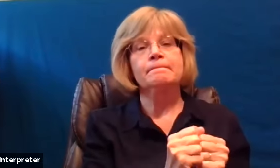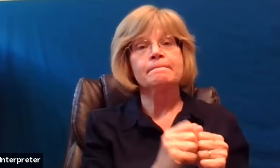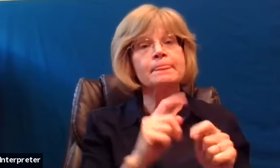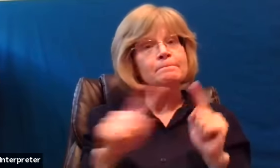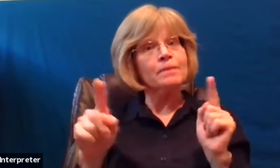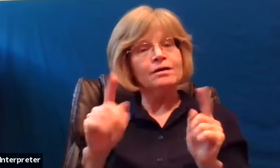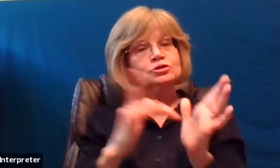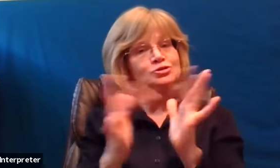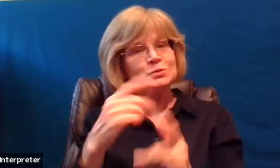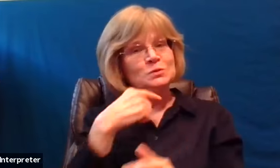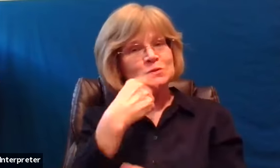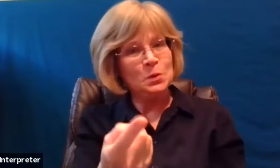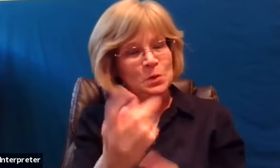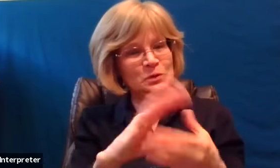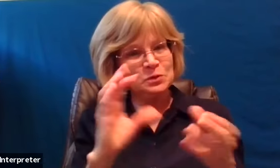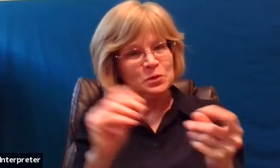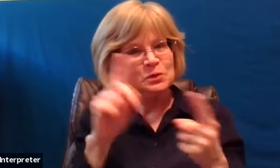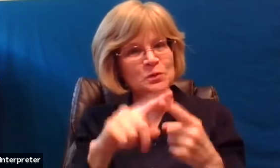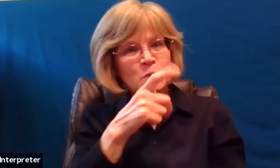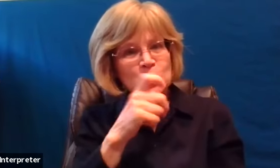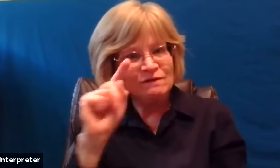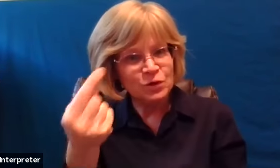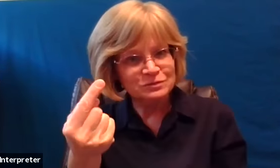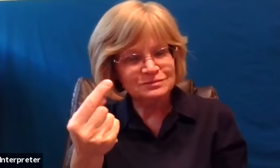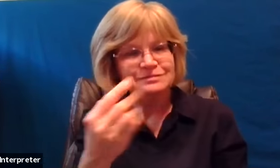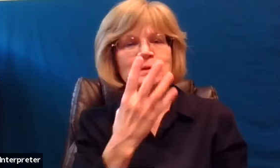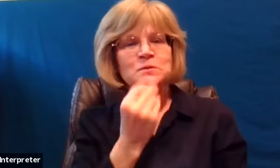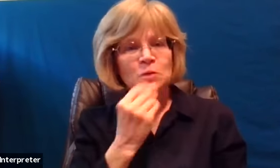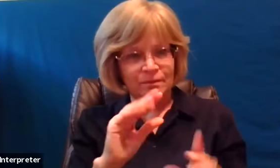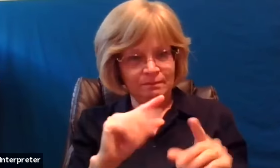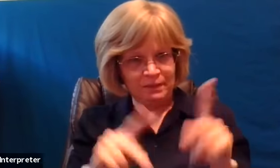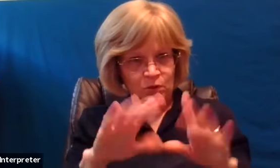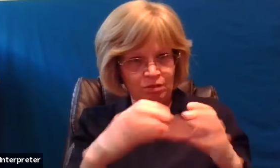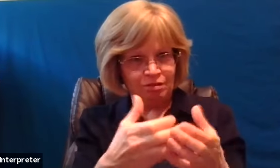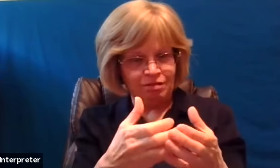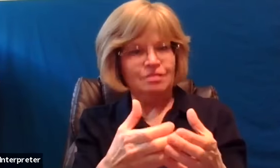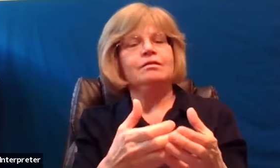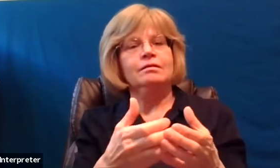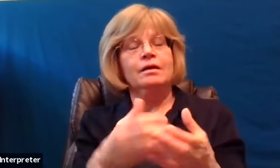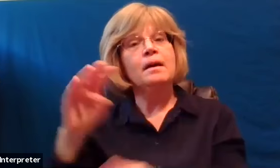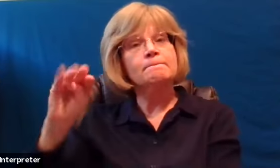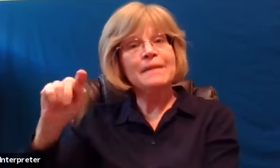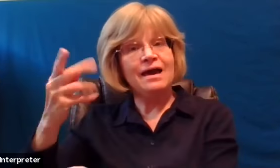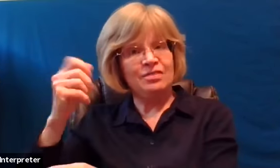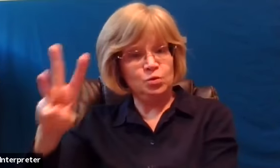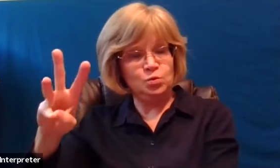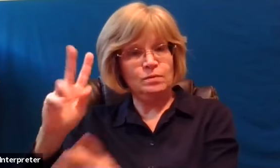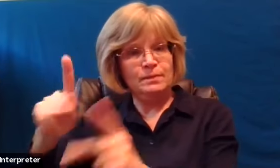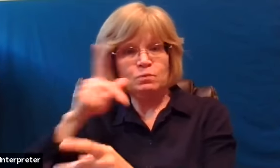first hearers of this parable are jews and matthew's first readers are jews who